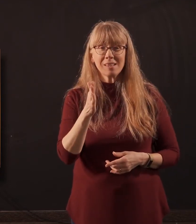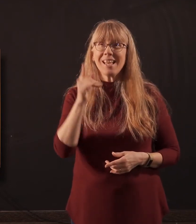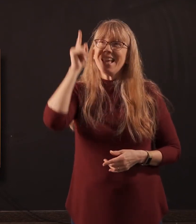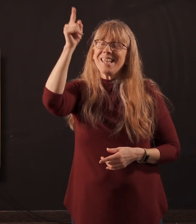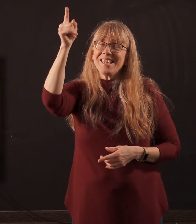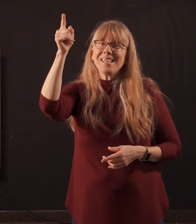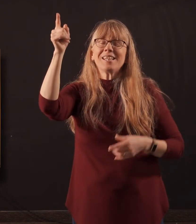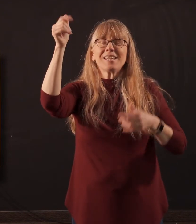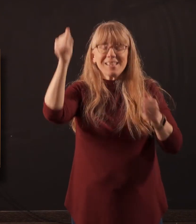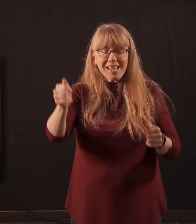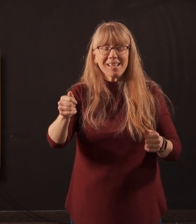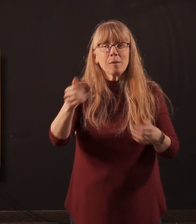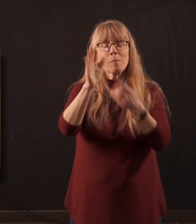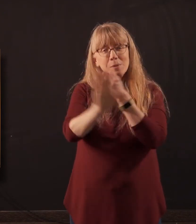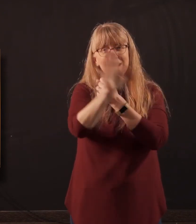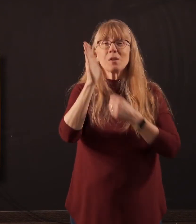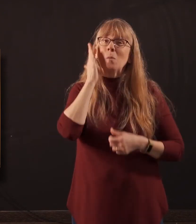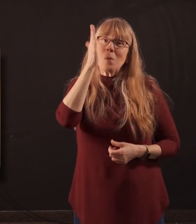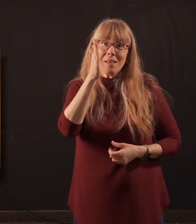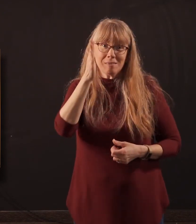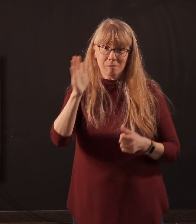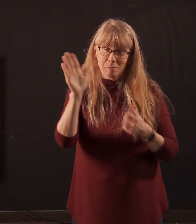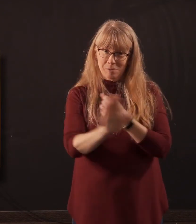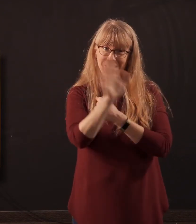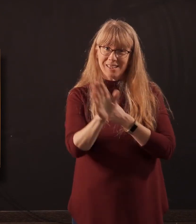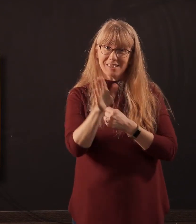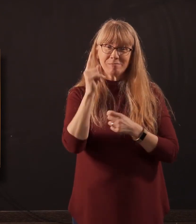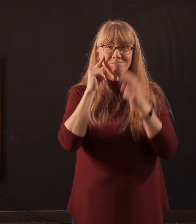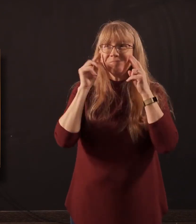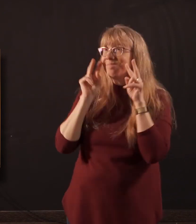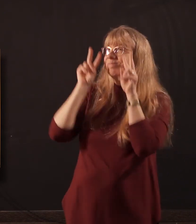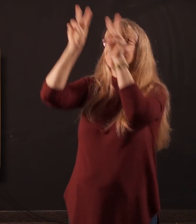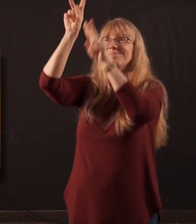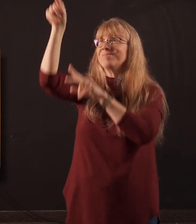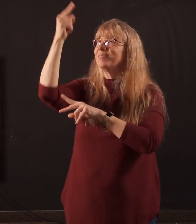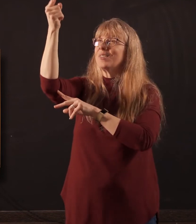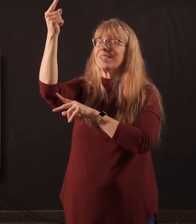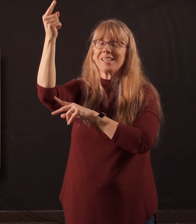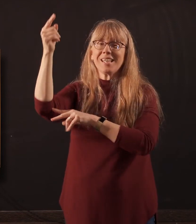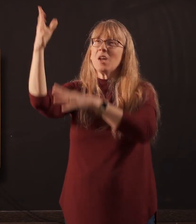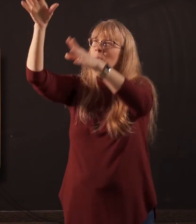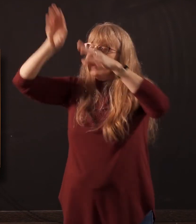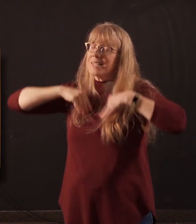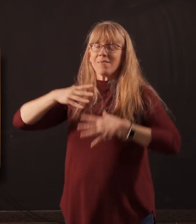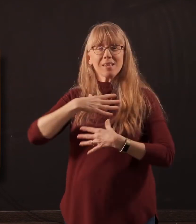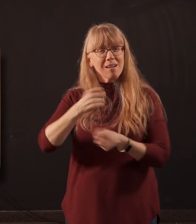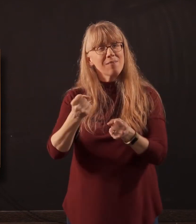protect you from the storm. You only need to lift your eyes to him. Receive the confidence that comes only through